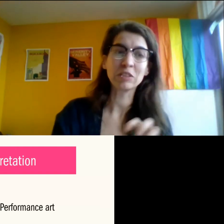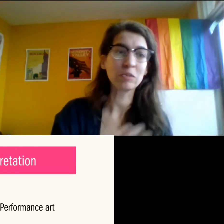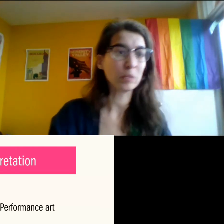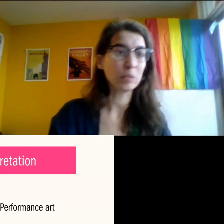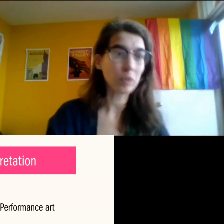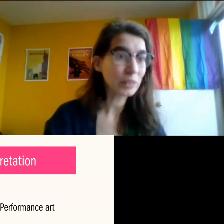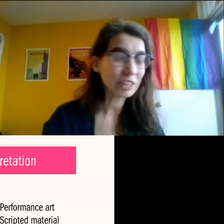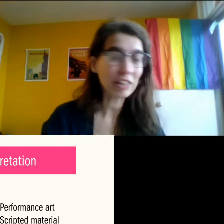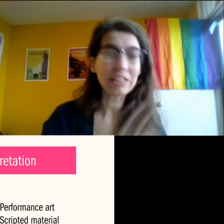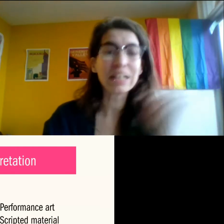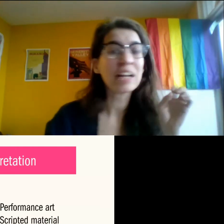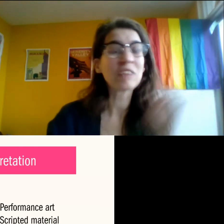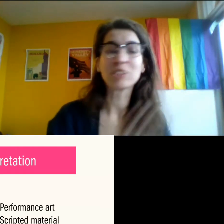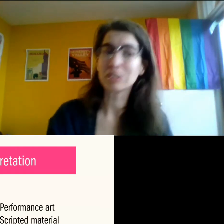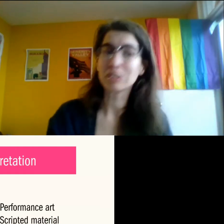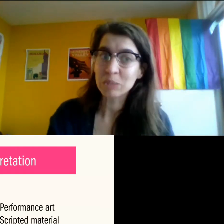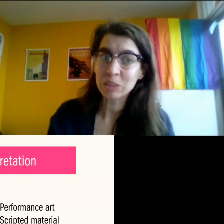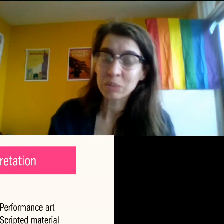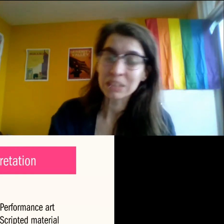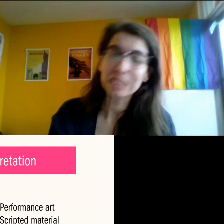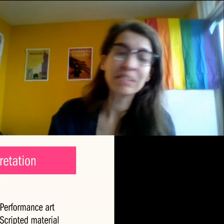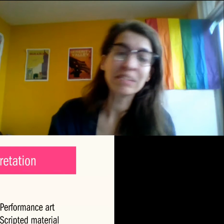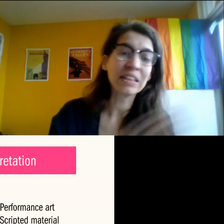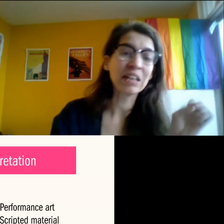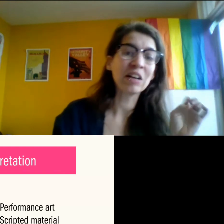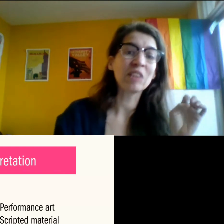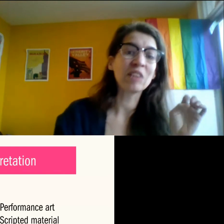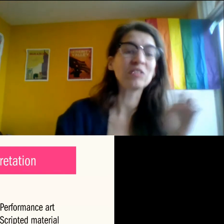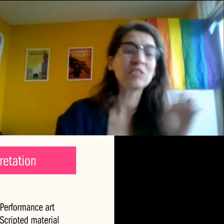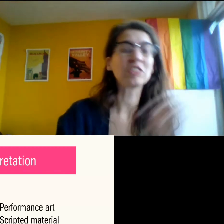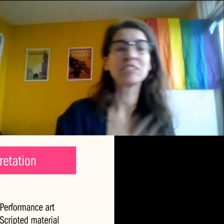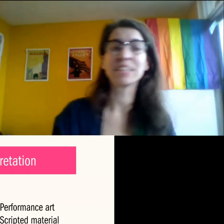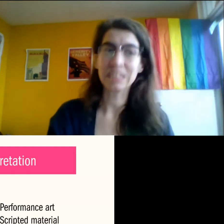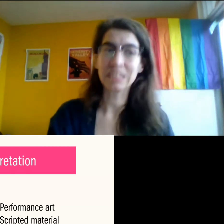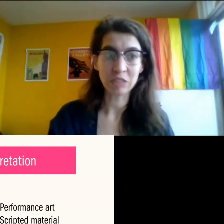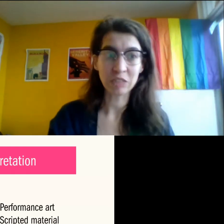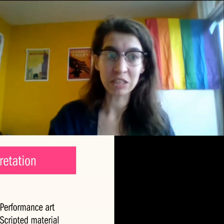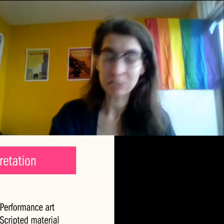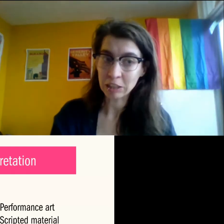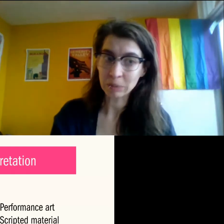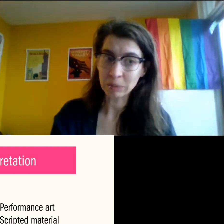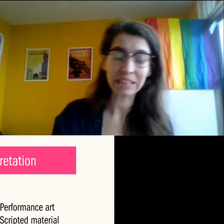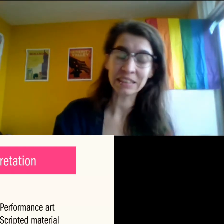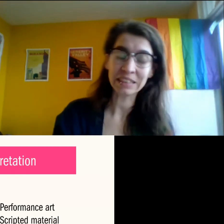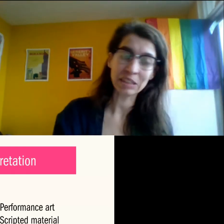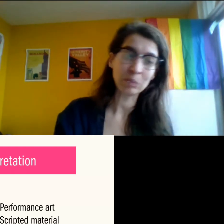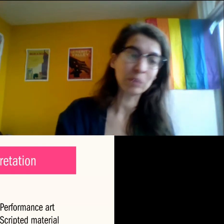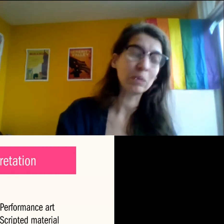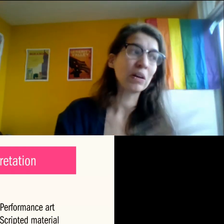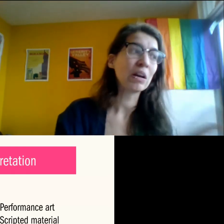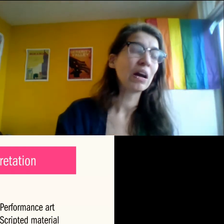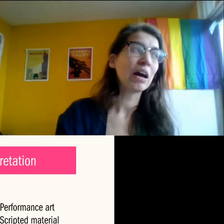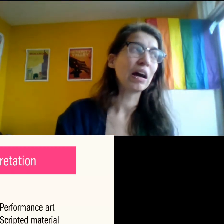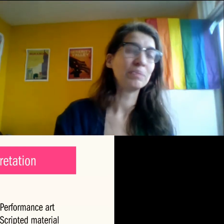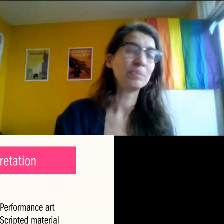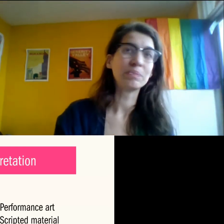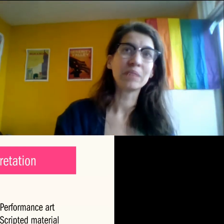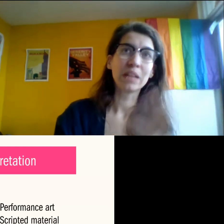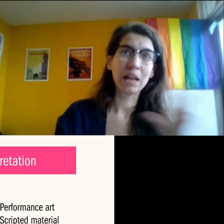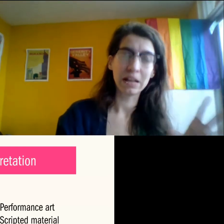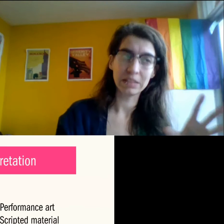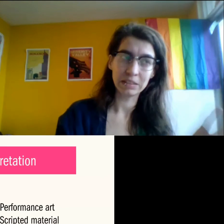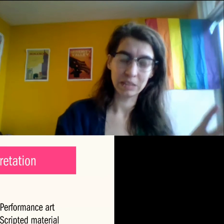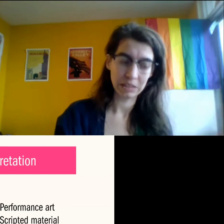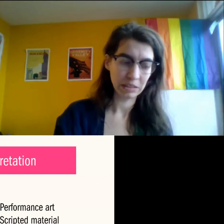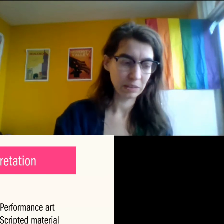a great option for performance art, for scripted material, for translating written documents. As I said before, um,